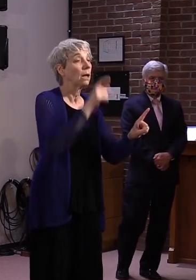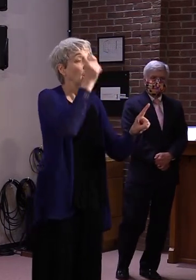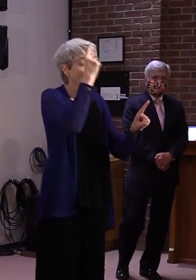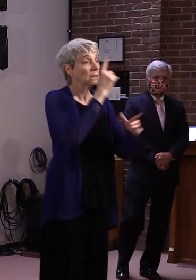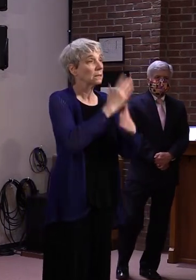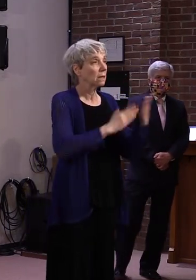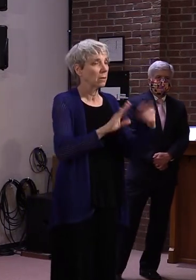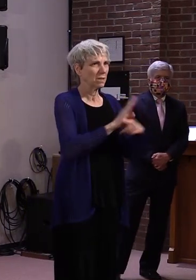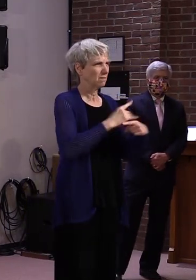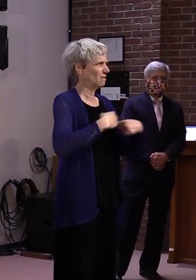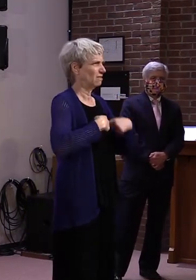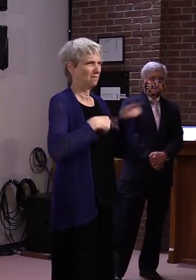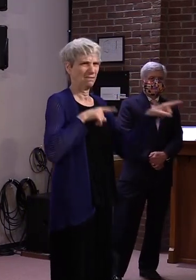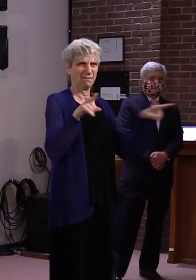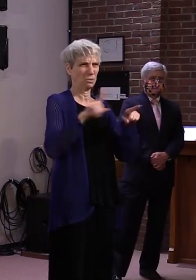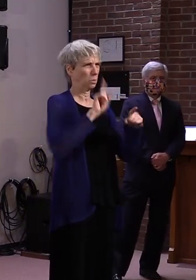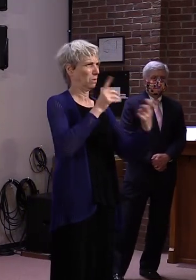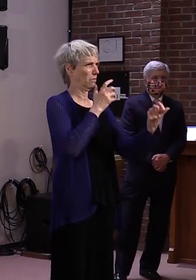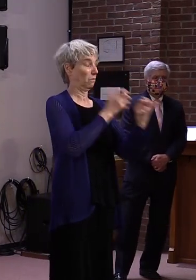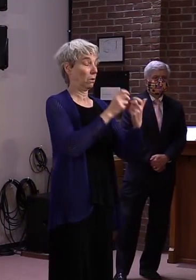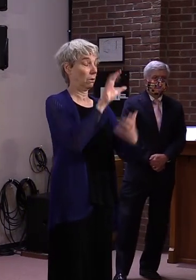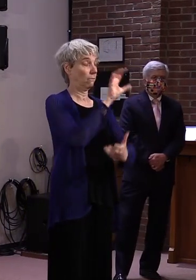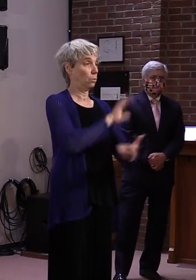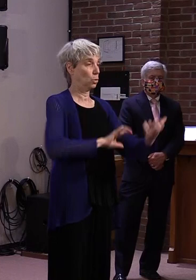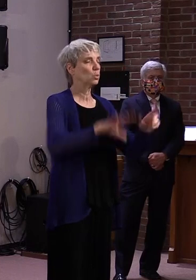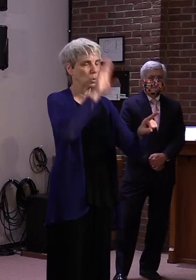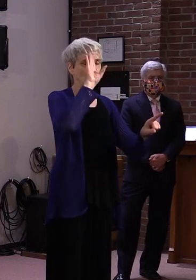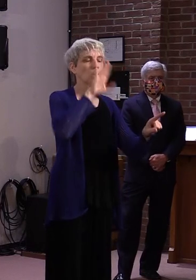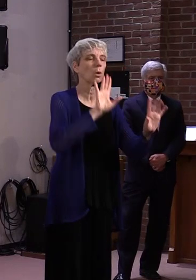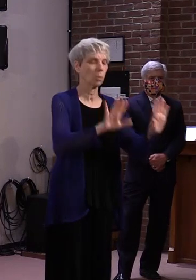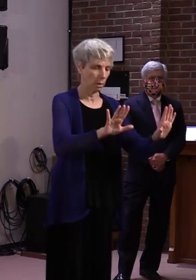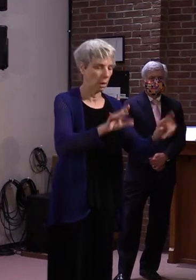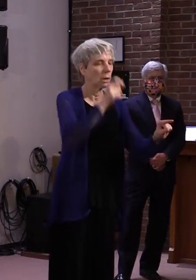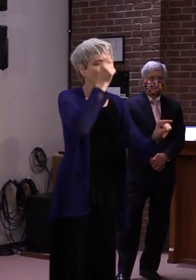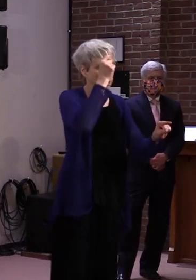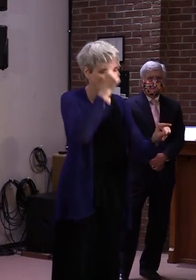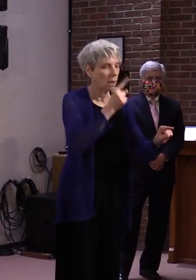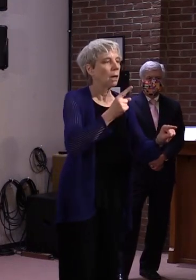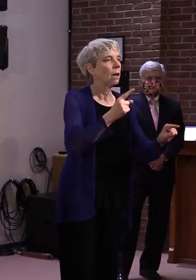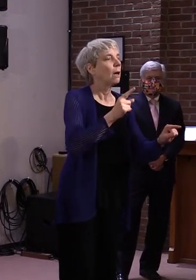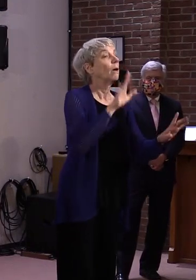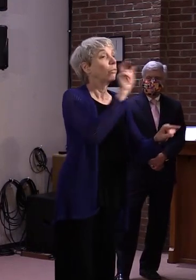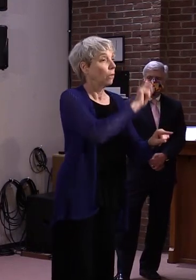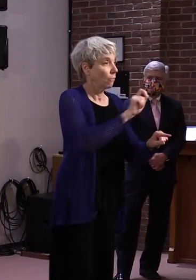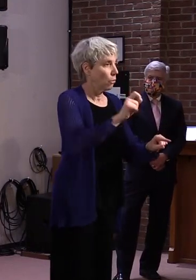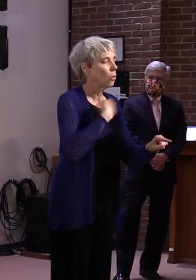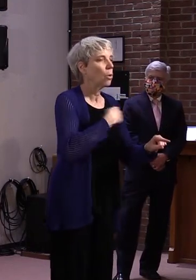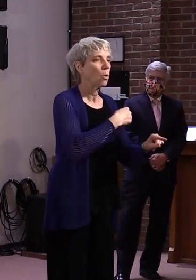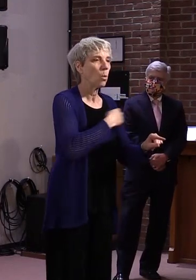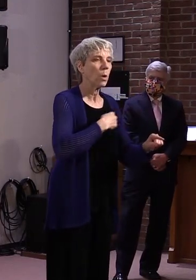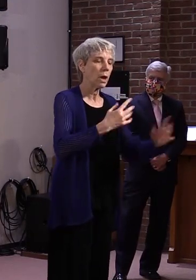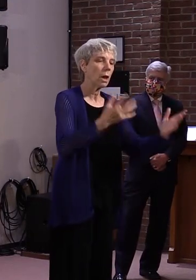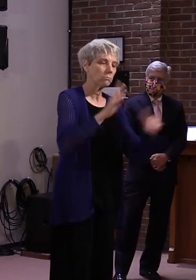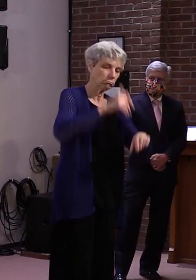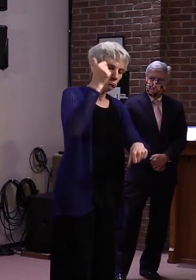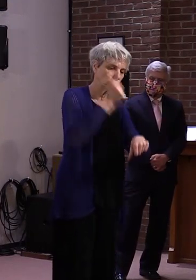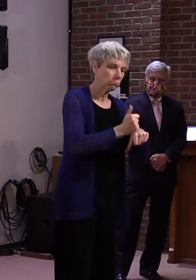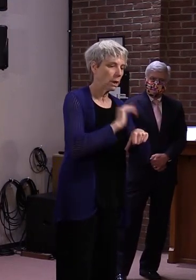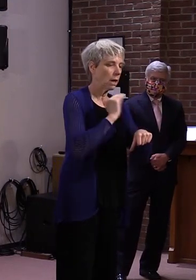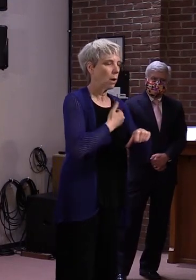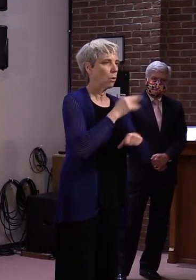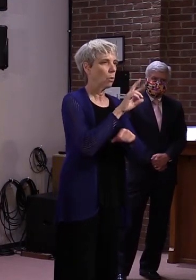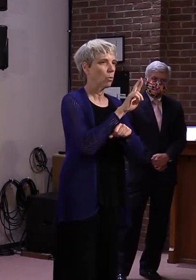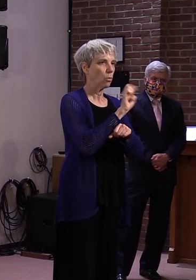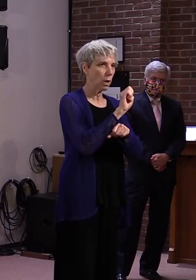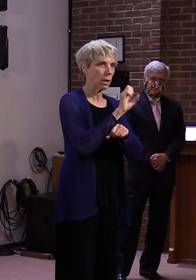confused on how to access these much-needed grants. Given that confusion, we hope the resource center that we've set